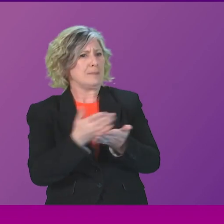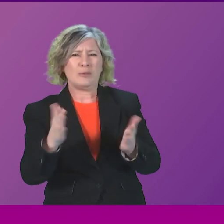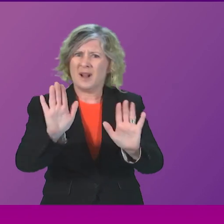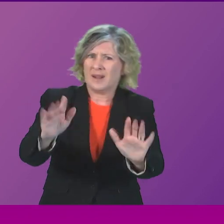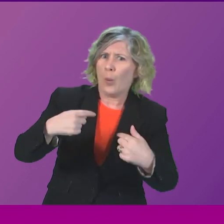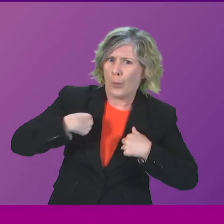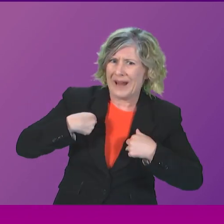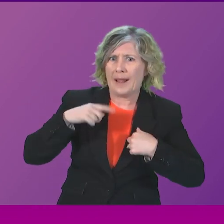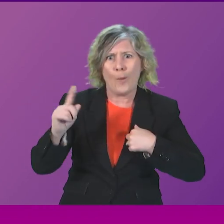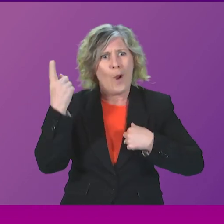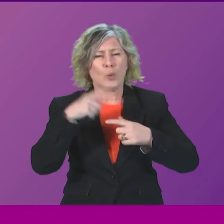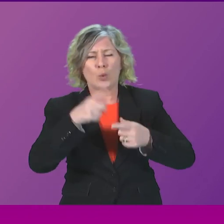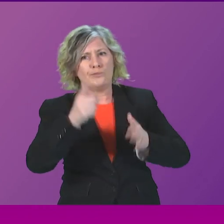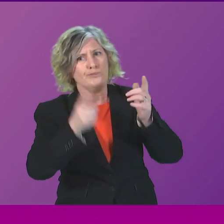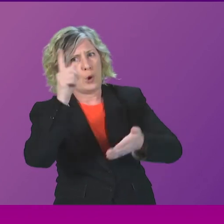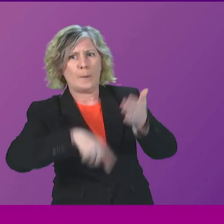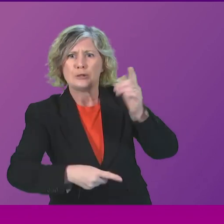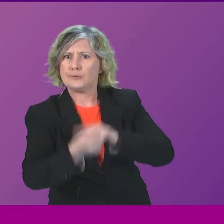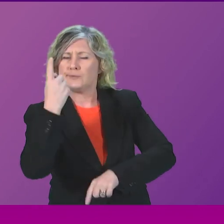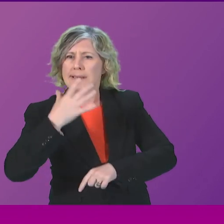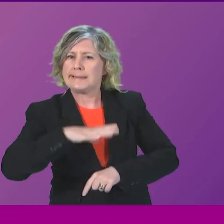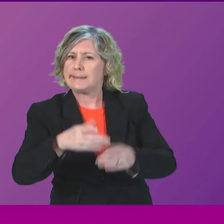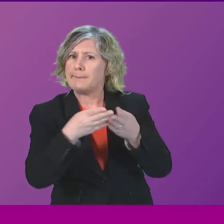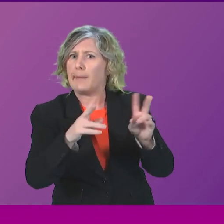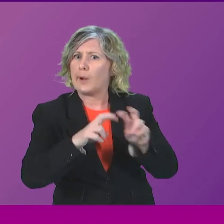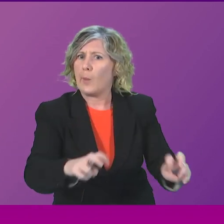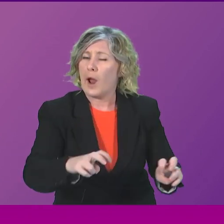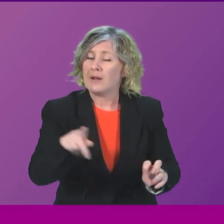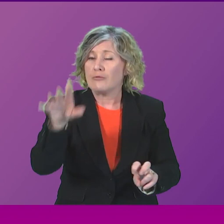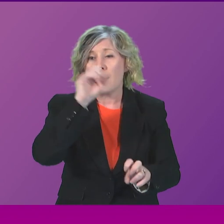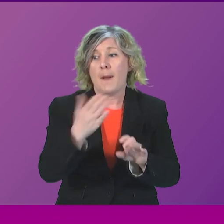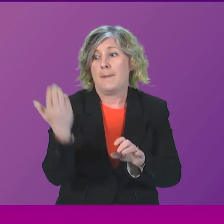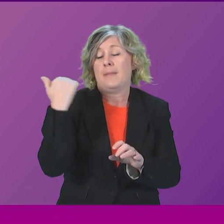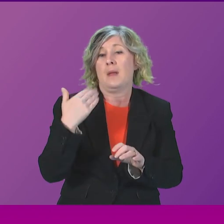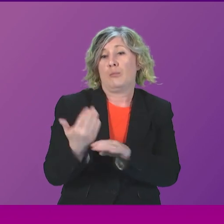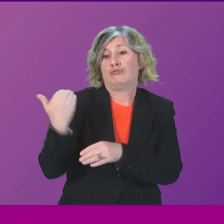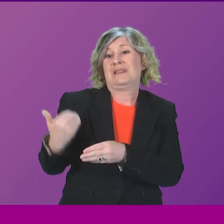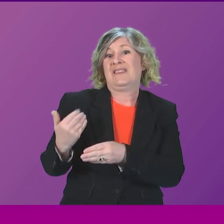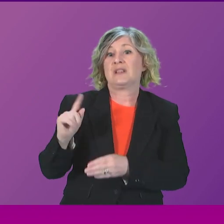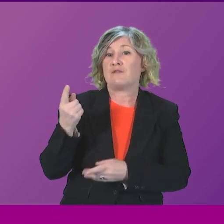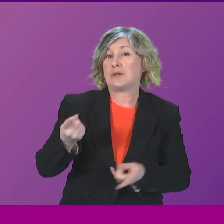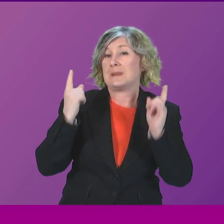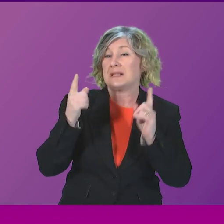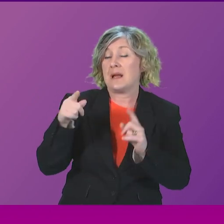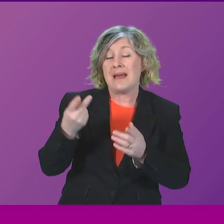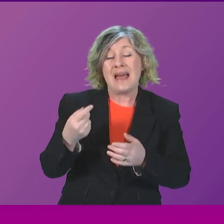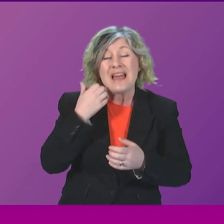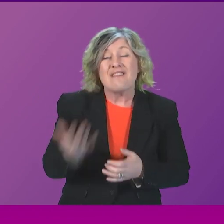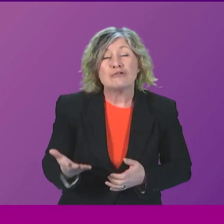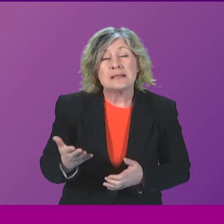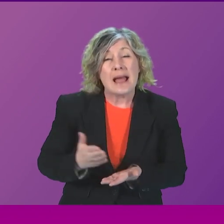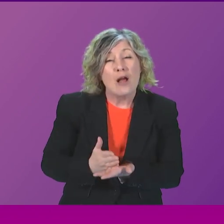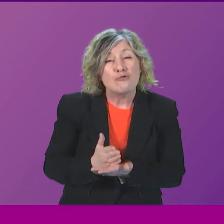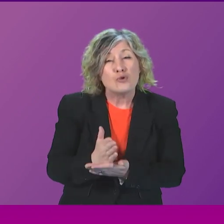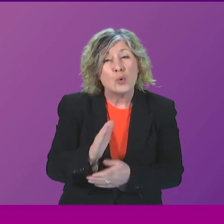that public inquiry. And I would also remind Anasawa, in fact, it was my predecessor, who stood up every single day during